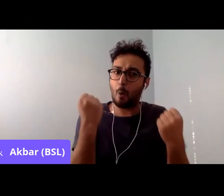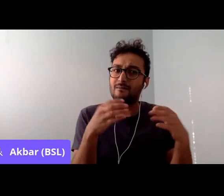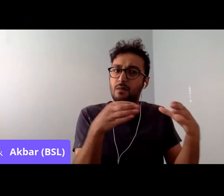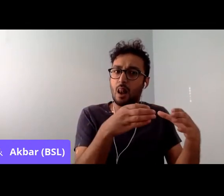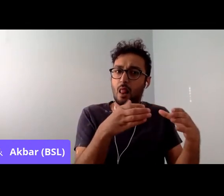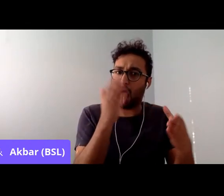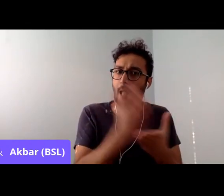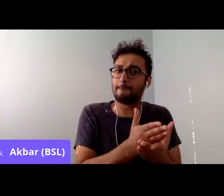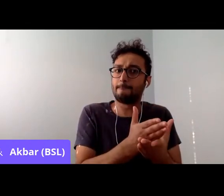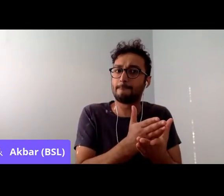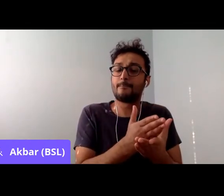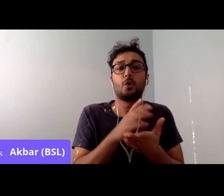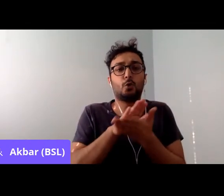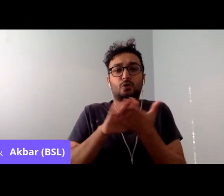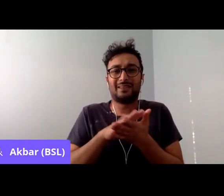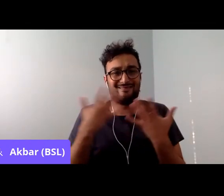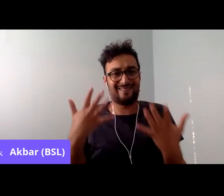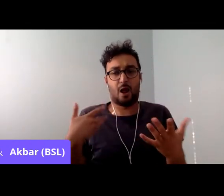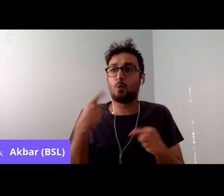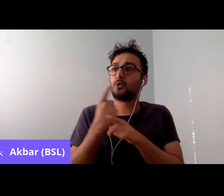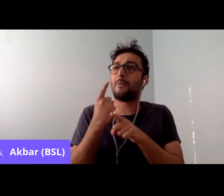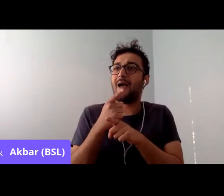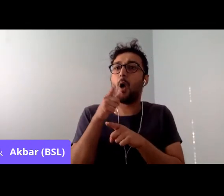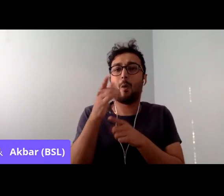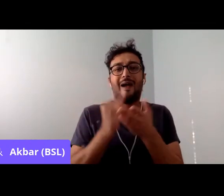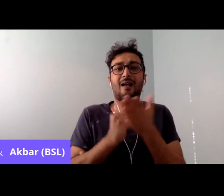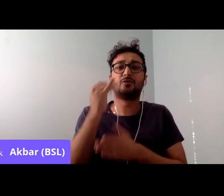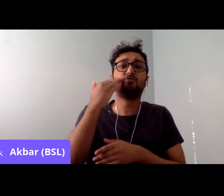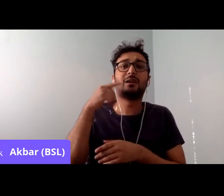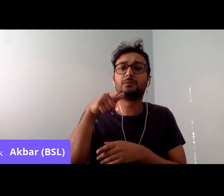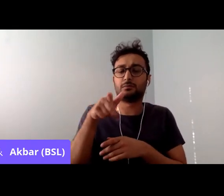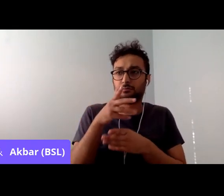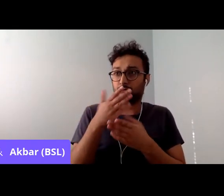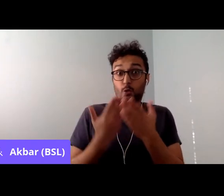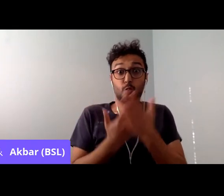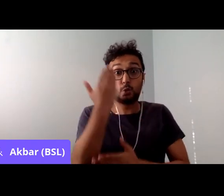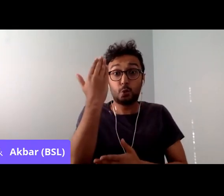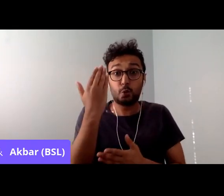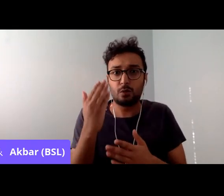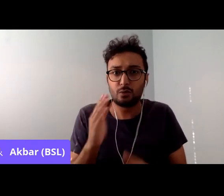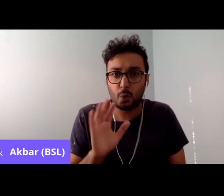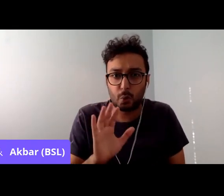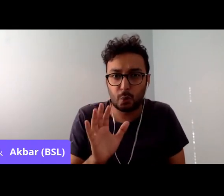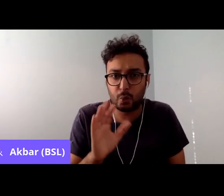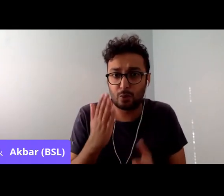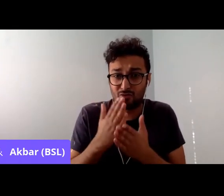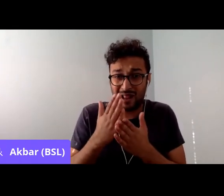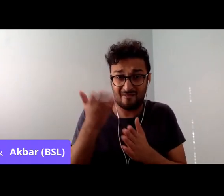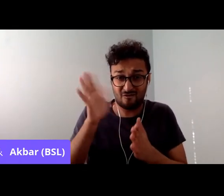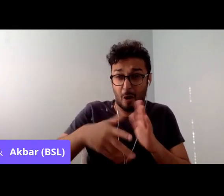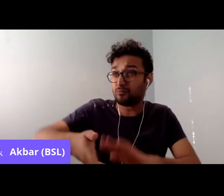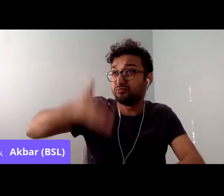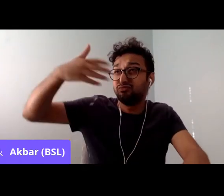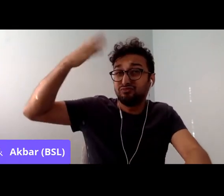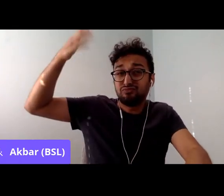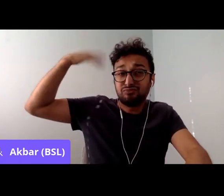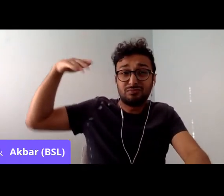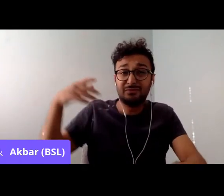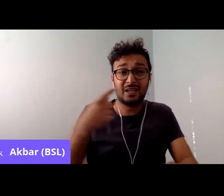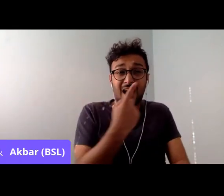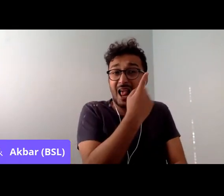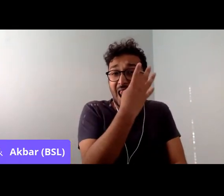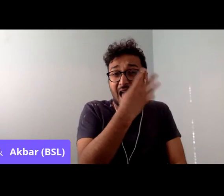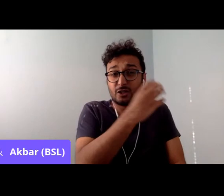back almost to the time of the Industrial Revolution, where different groups of workers, the ruling class